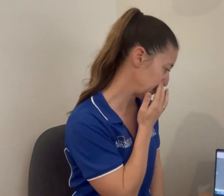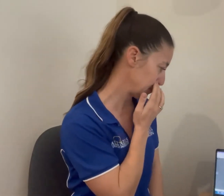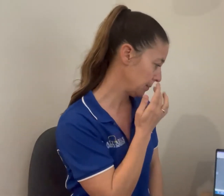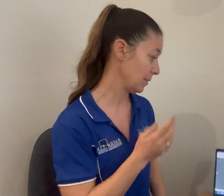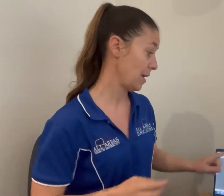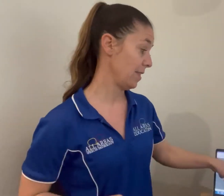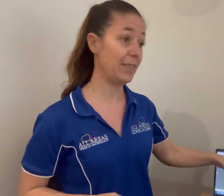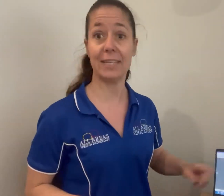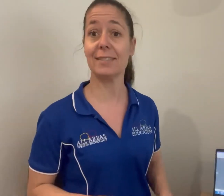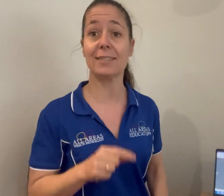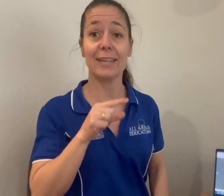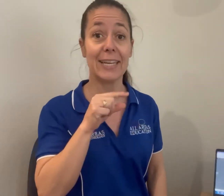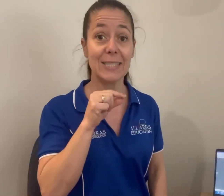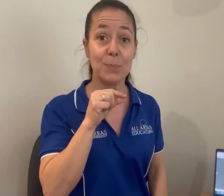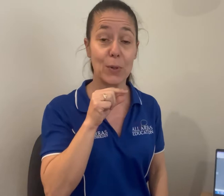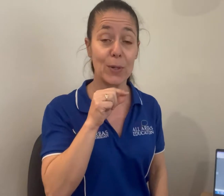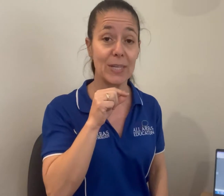This is Birdie.